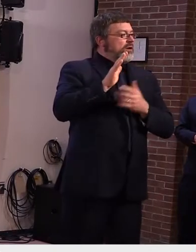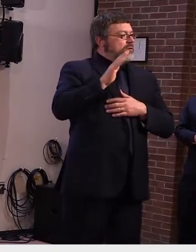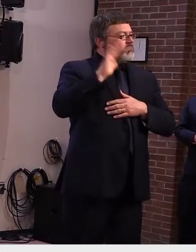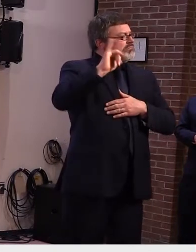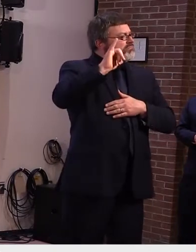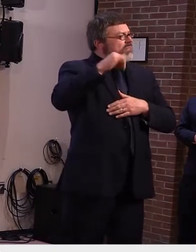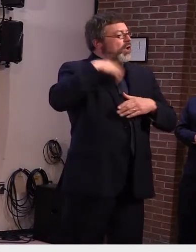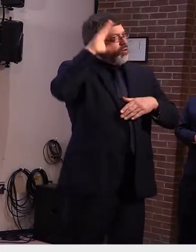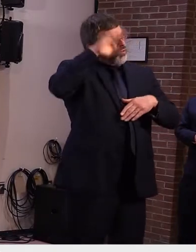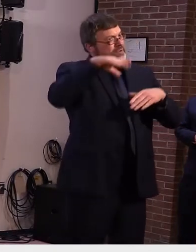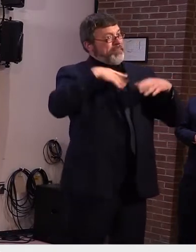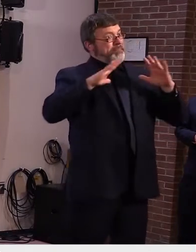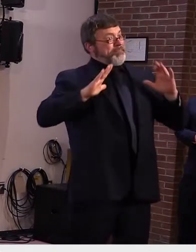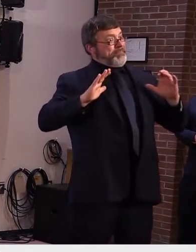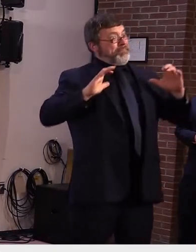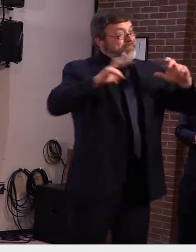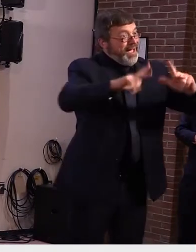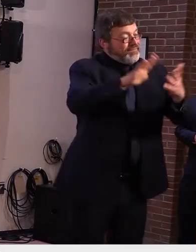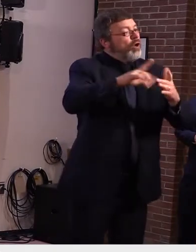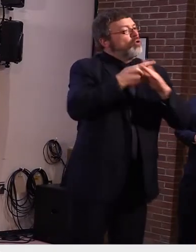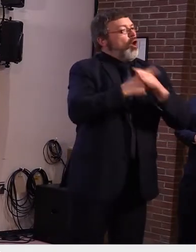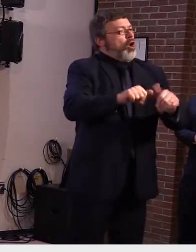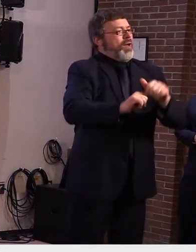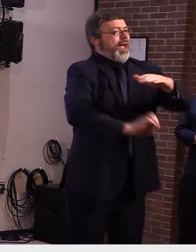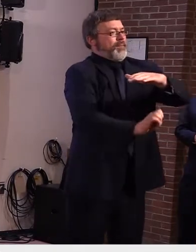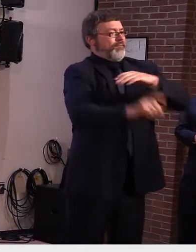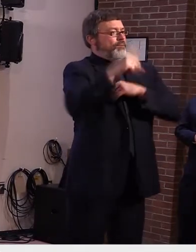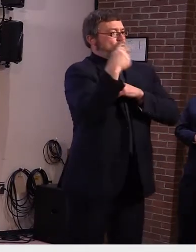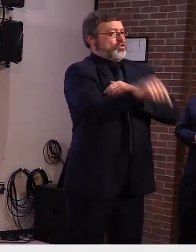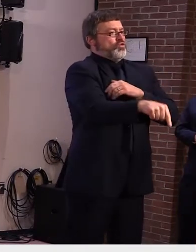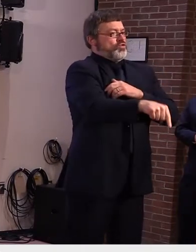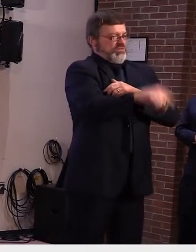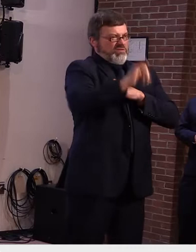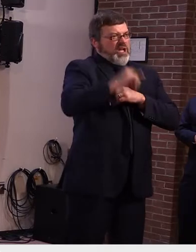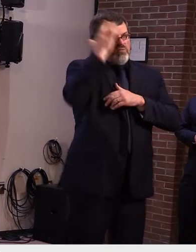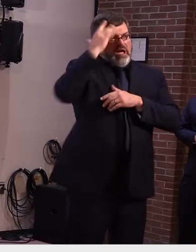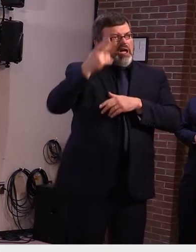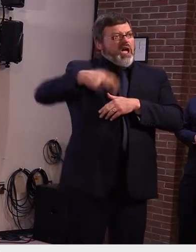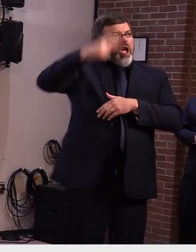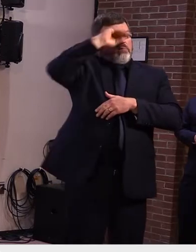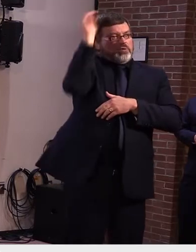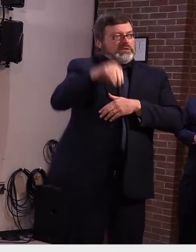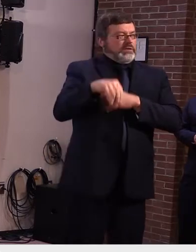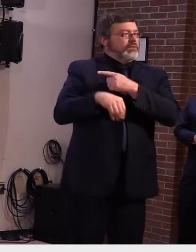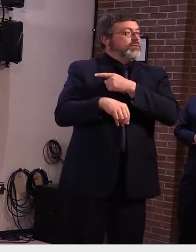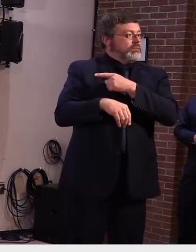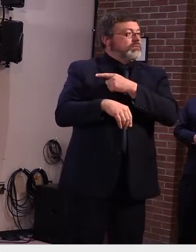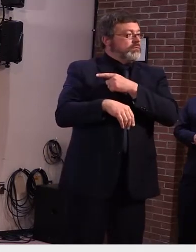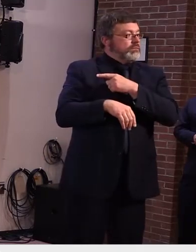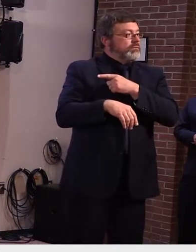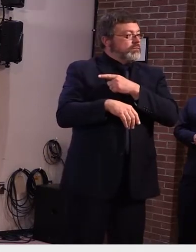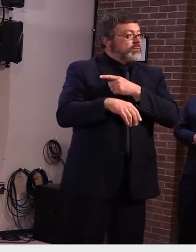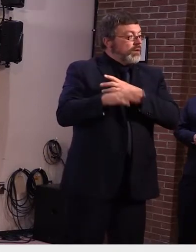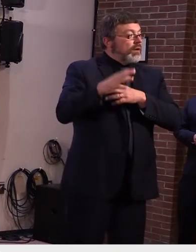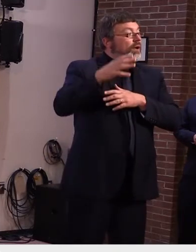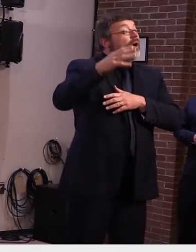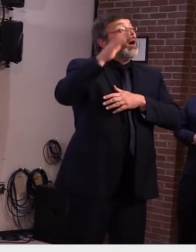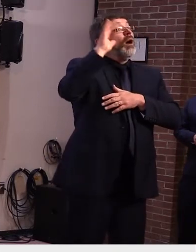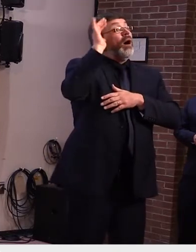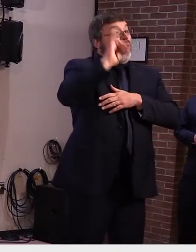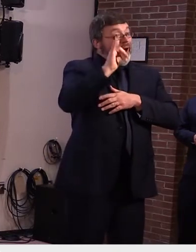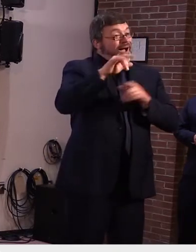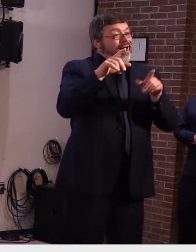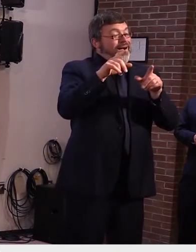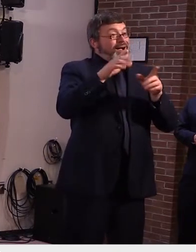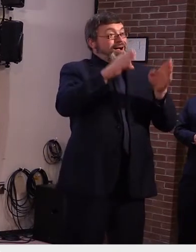experiences for elementary students and the fact that remote learning tends to be more viable for older students. We will